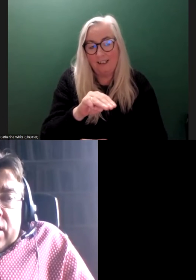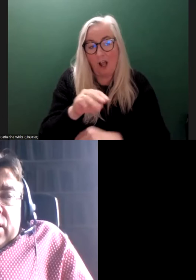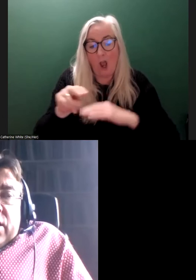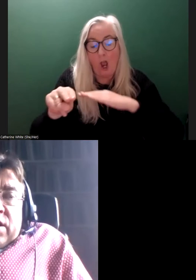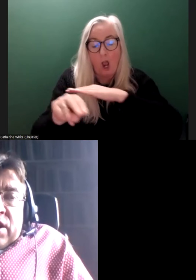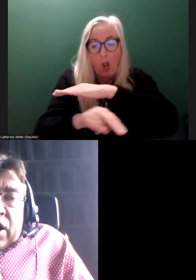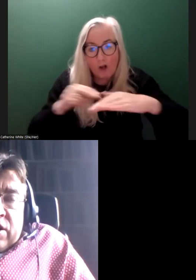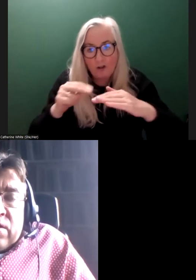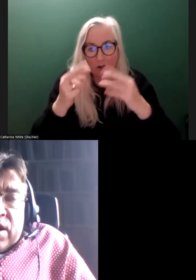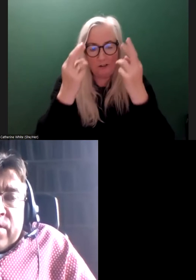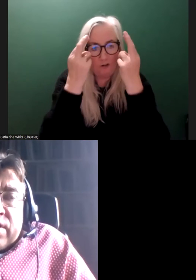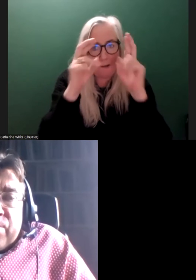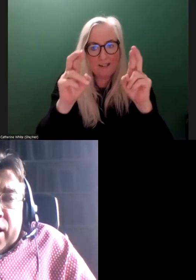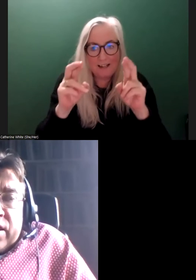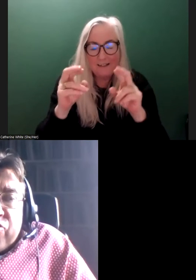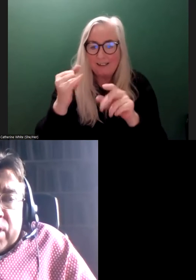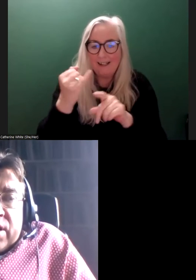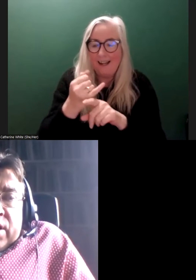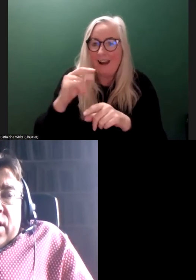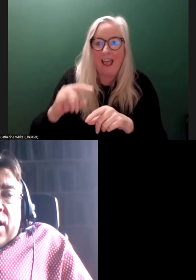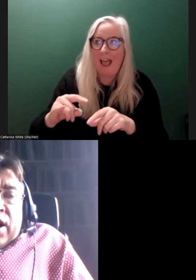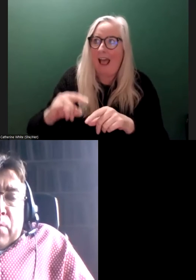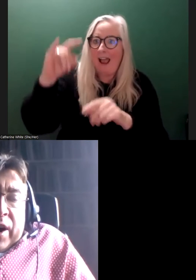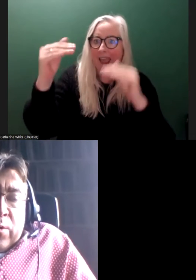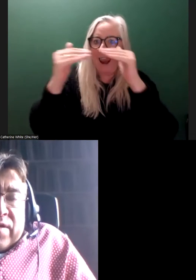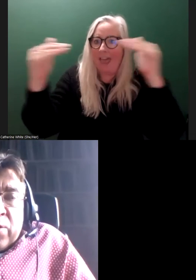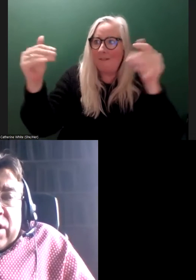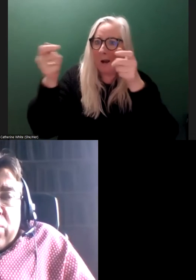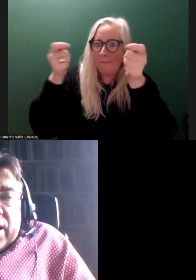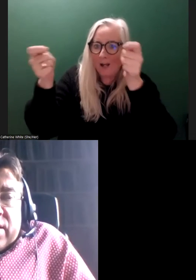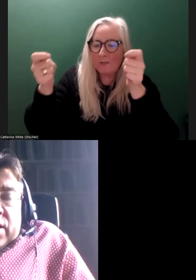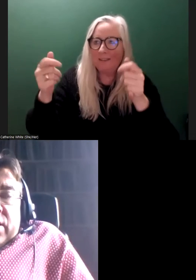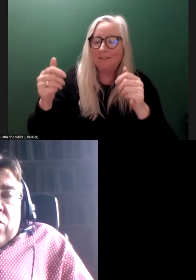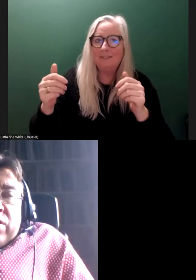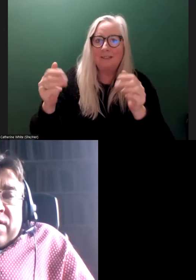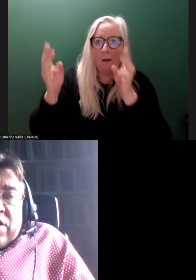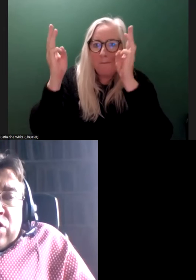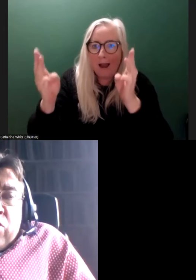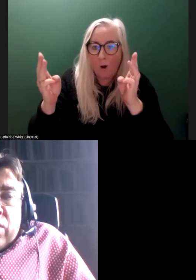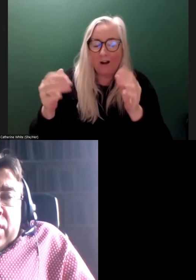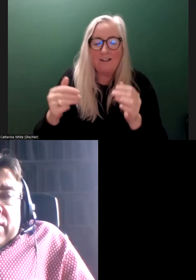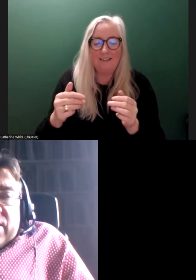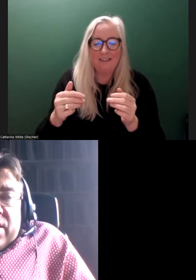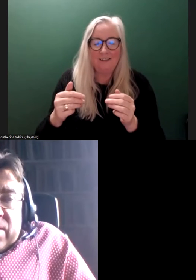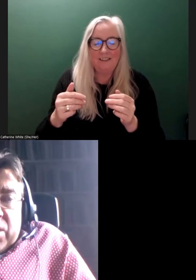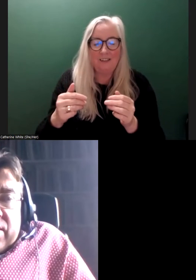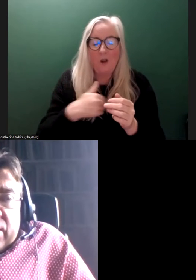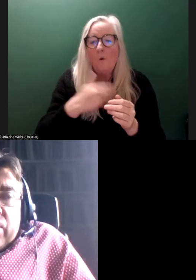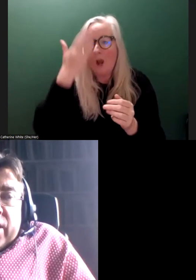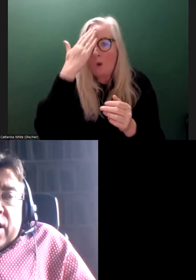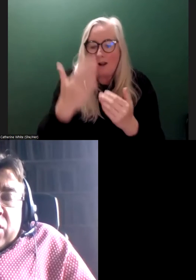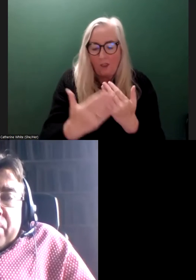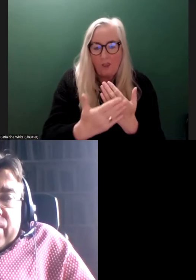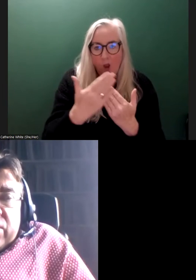in the higher levels of management and power. So we know that the Ernest and Young C-suite